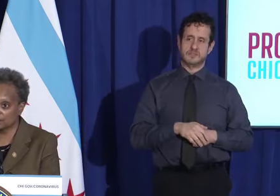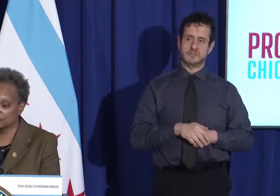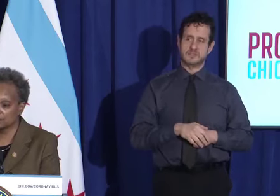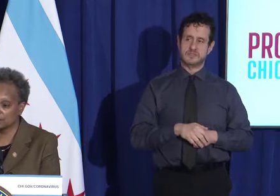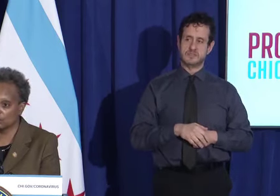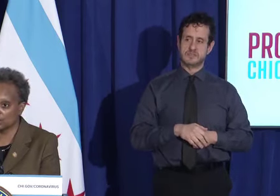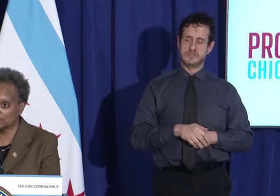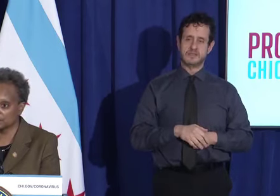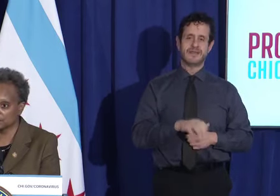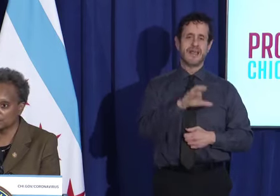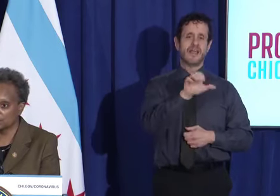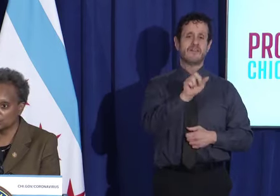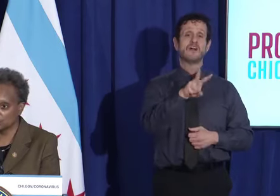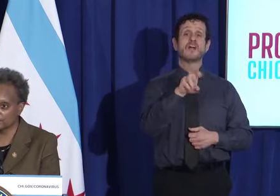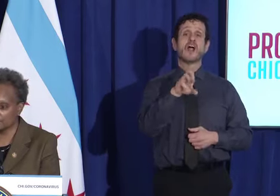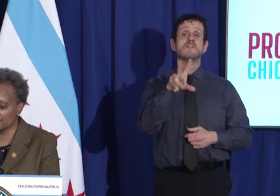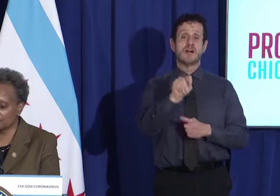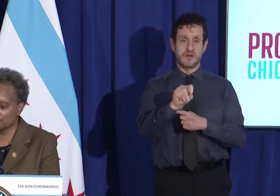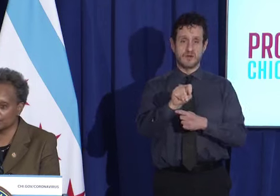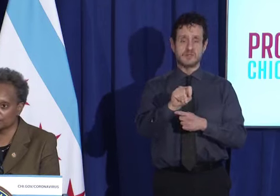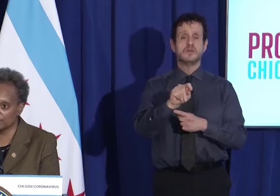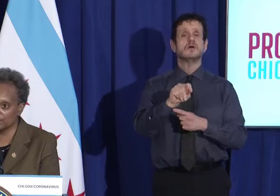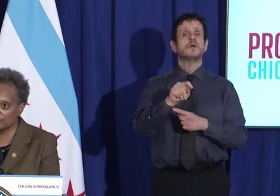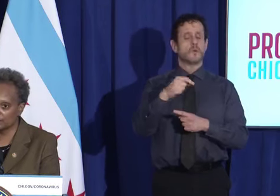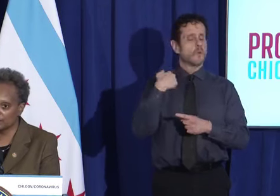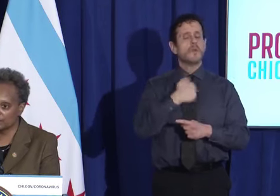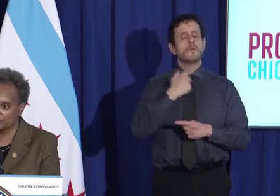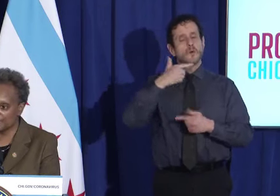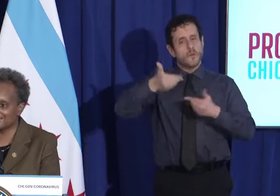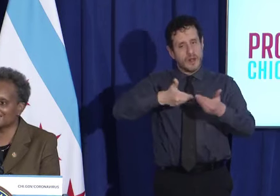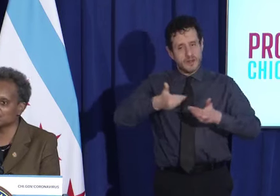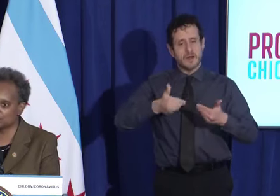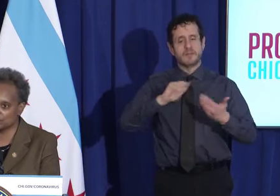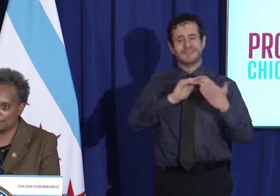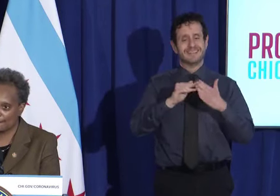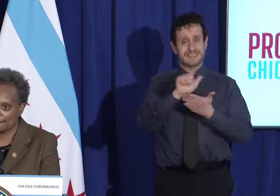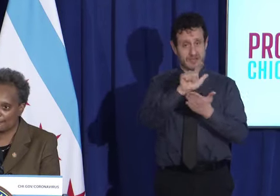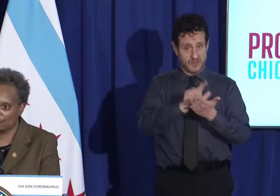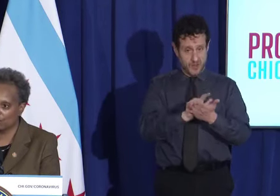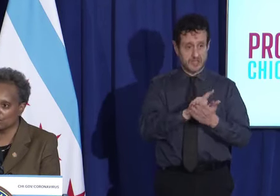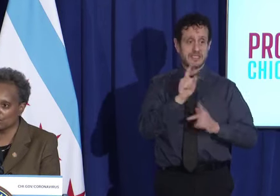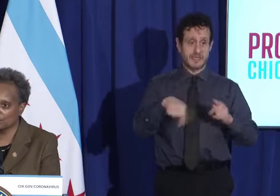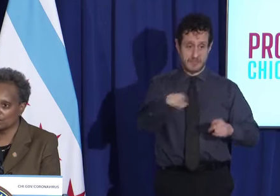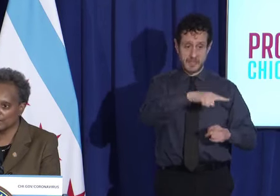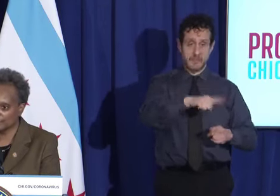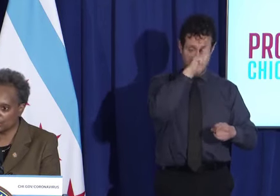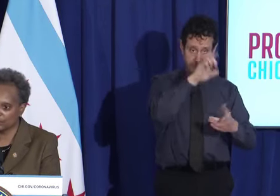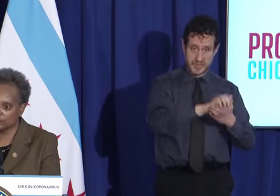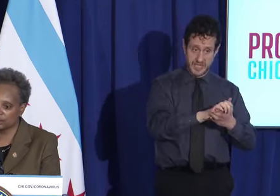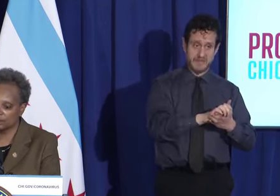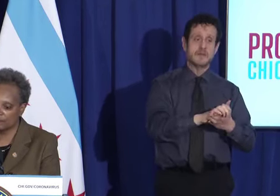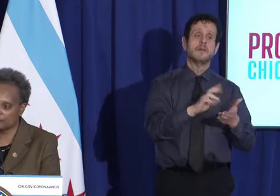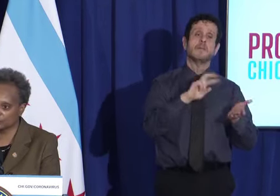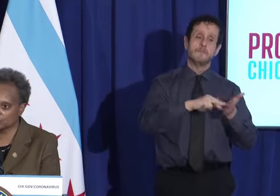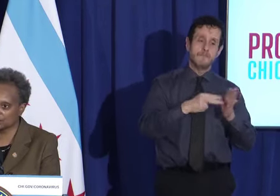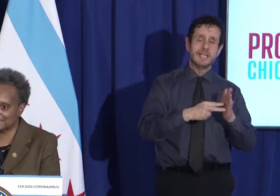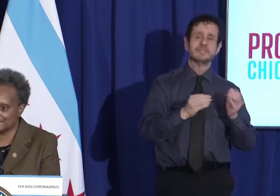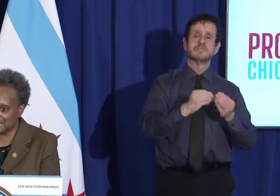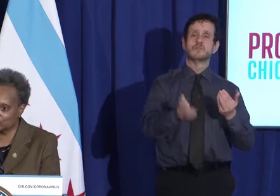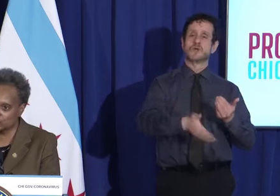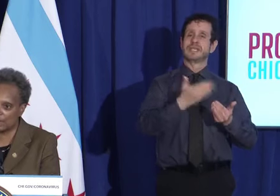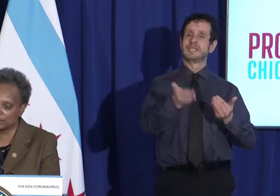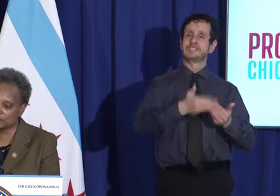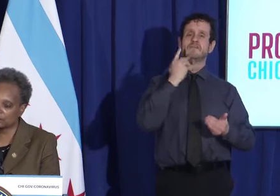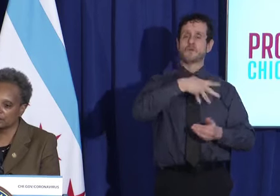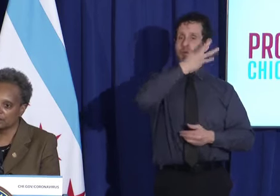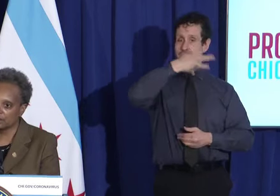carve-outs in a welcoming city ordinance that many people believed made it easier for immigration officials to take